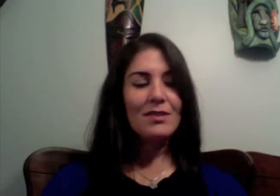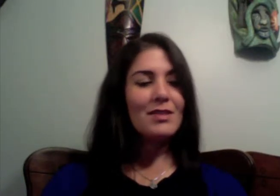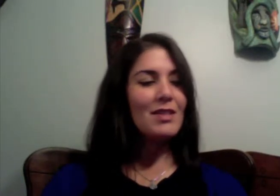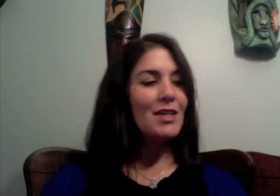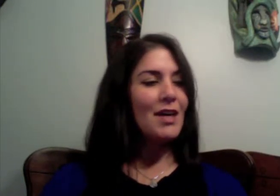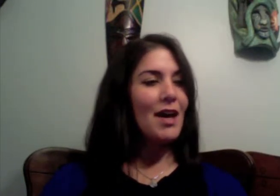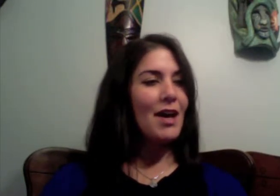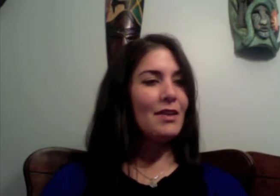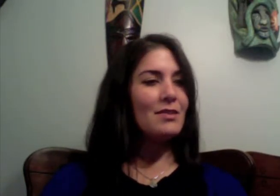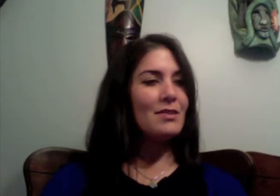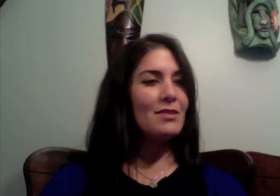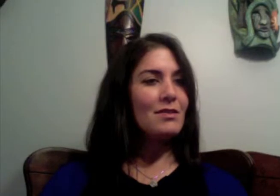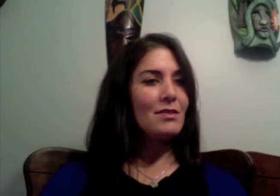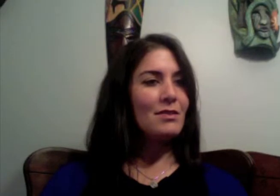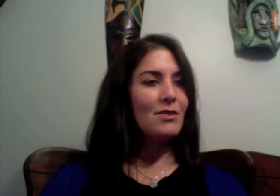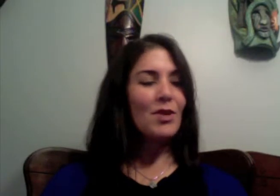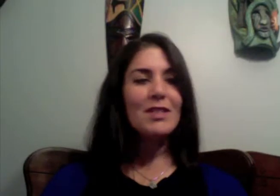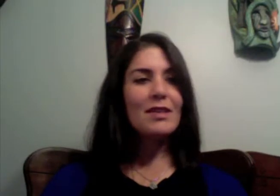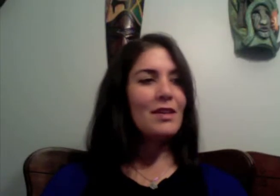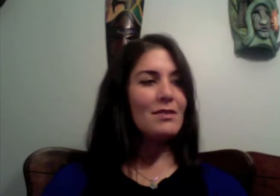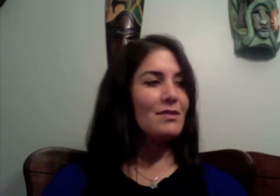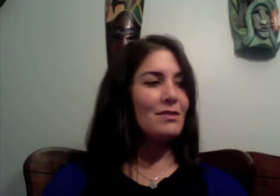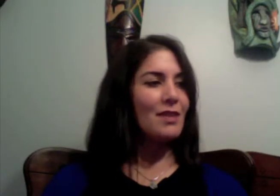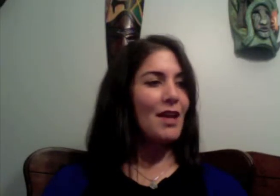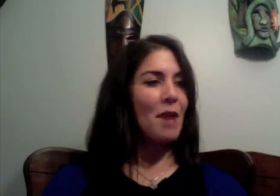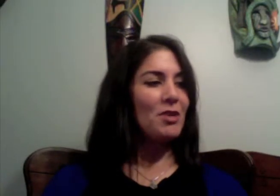and crazy things that happen